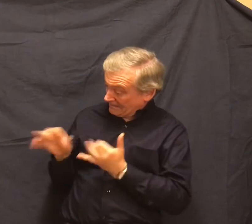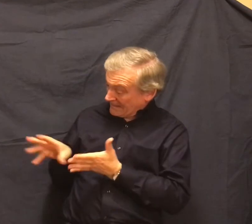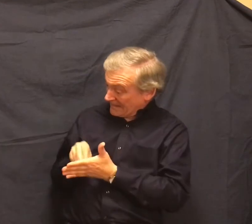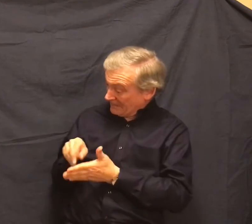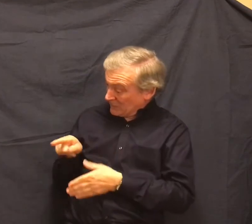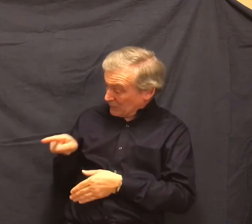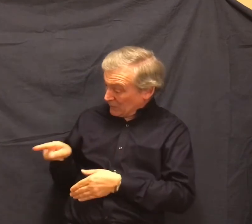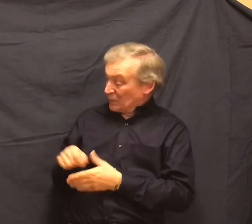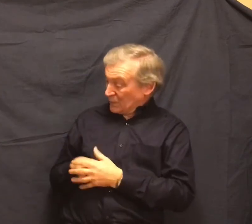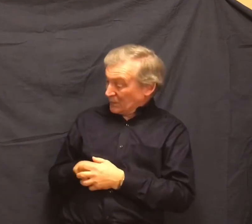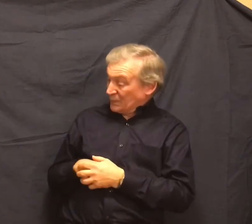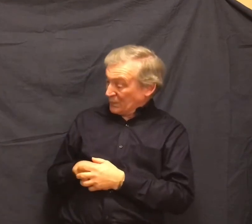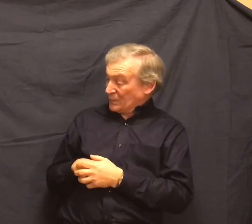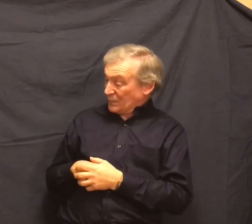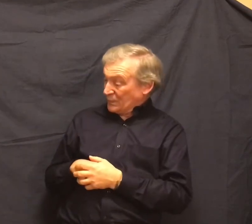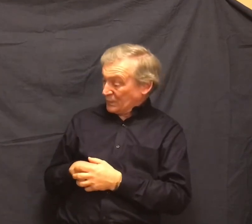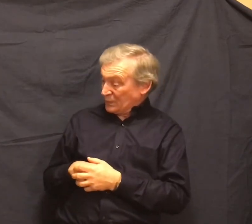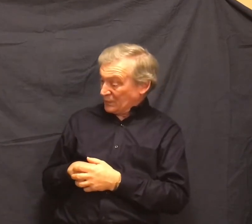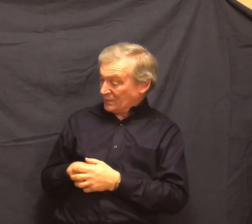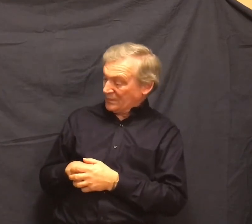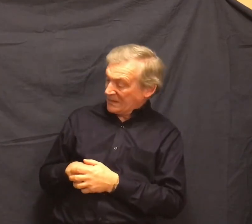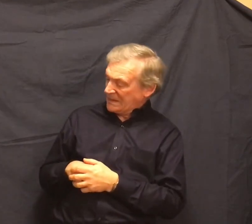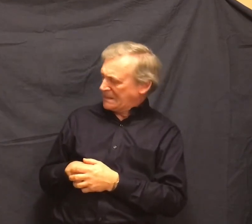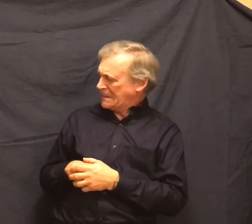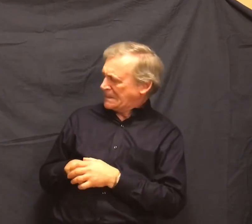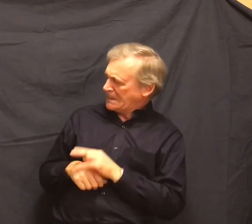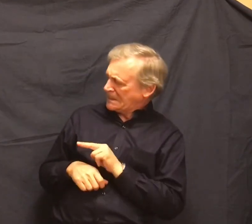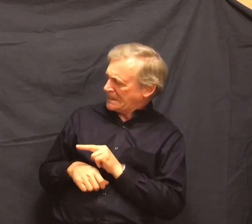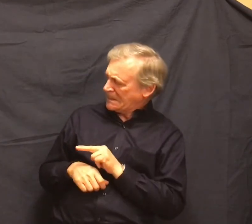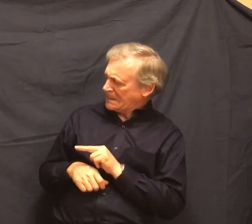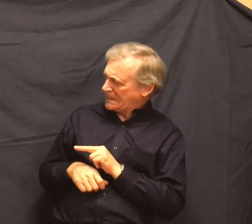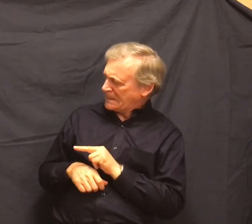He pulled his hat down a little more over his eyes, the way George's hat was.